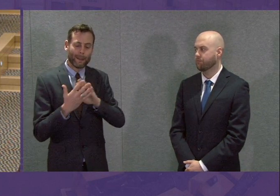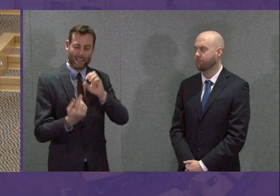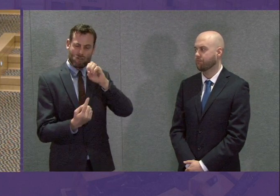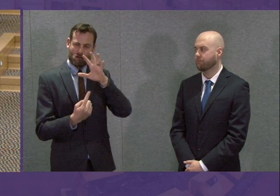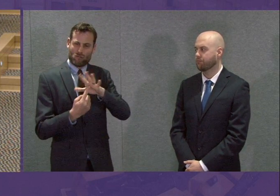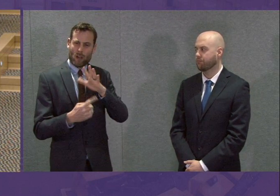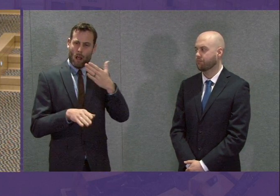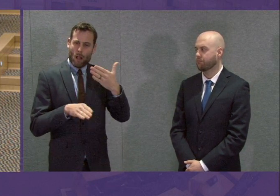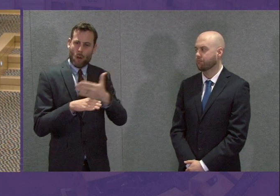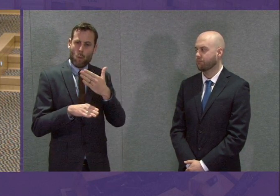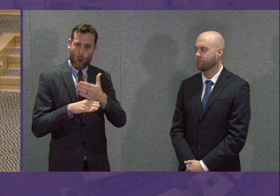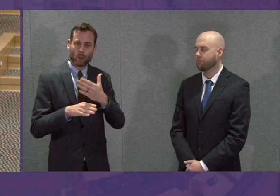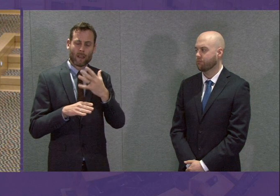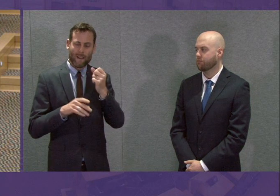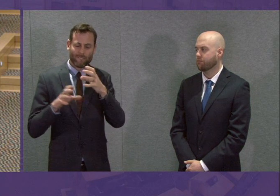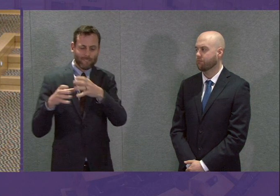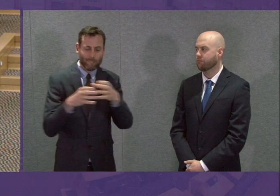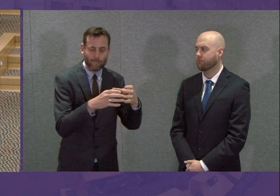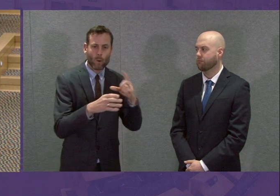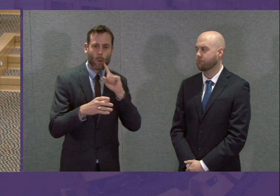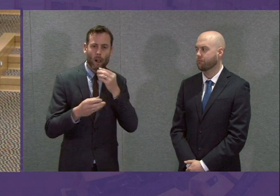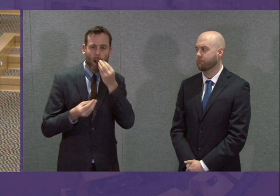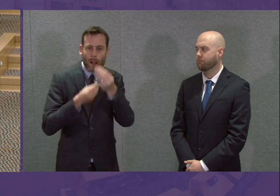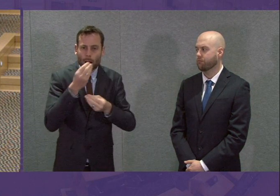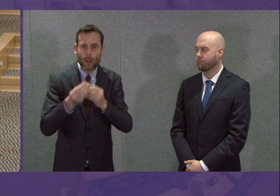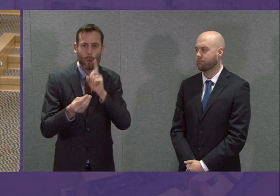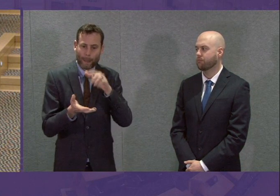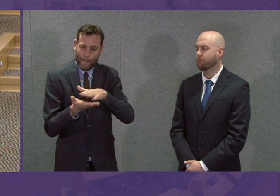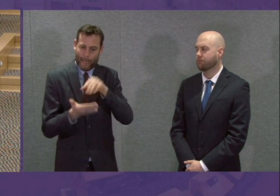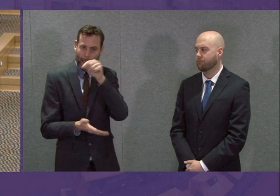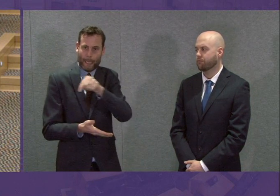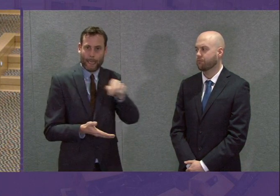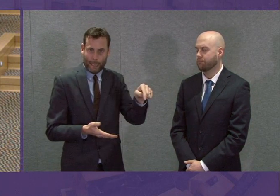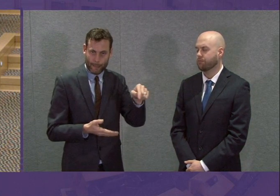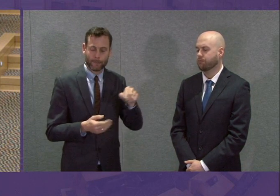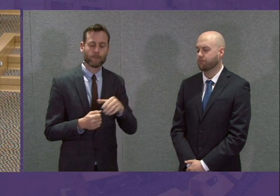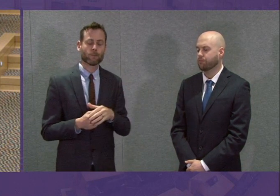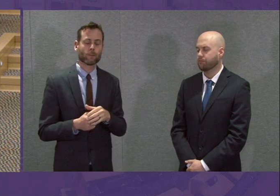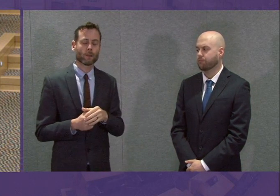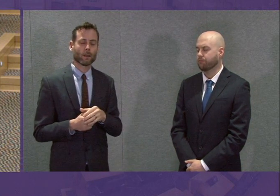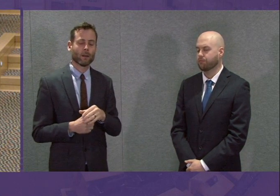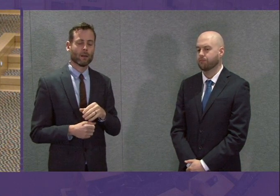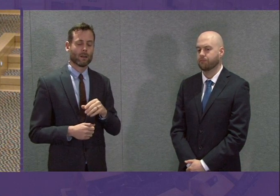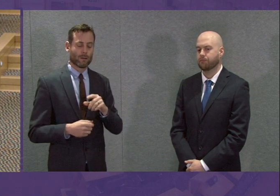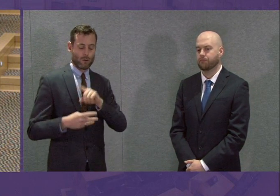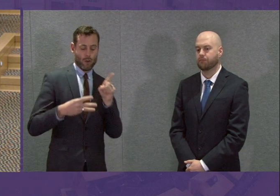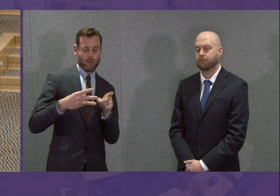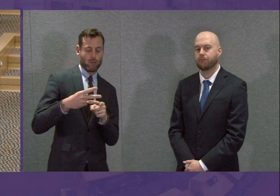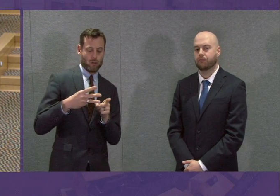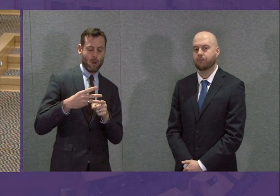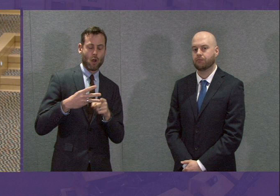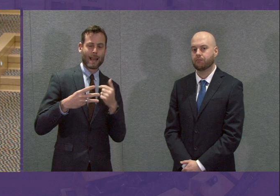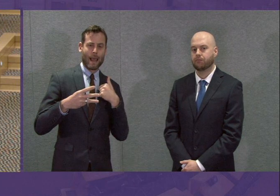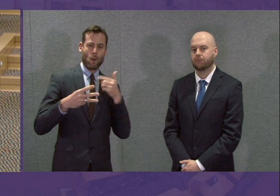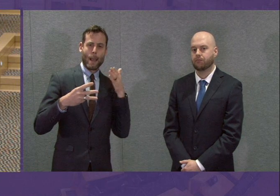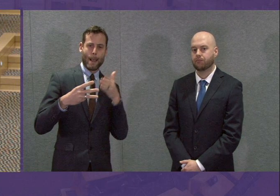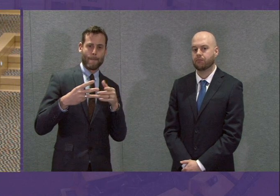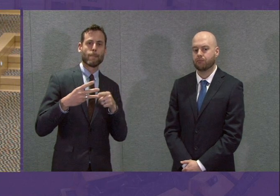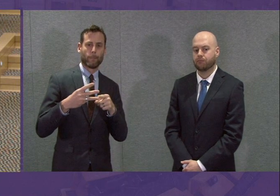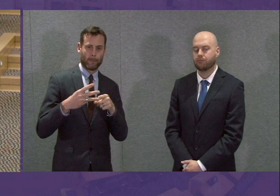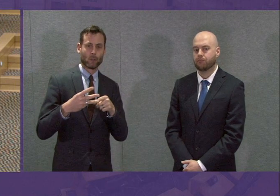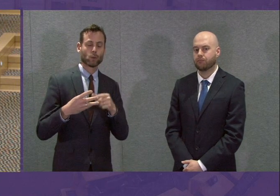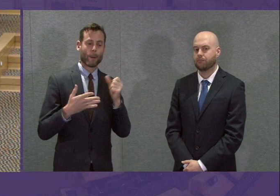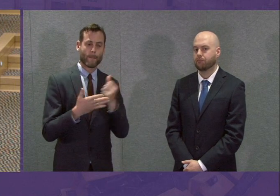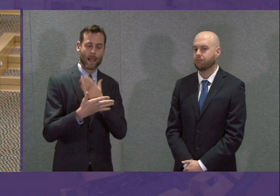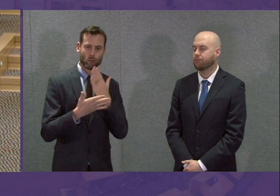course it includes those at the front line of our NHS and social care services. And thirdly, the objective of surveillance to make